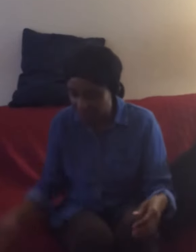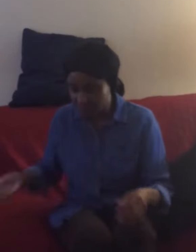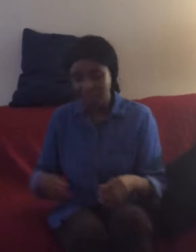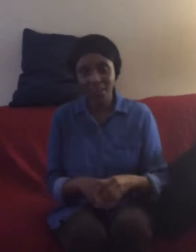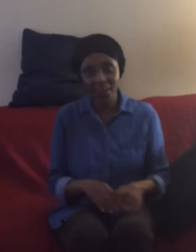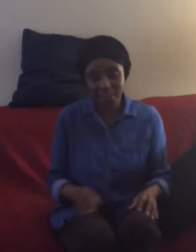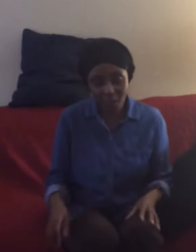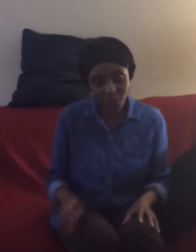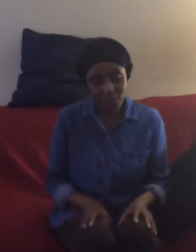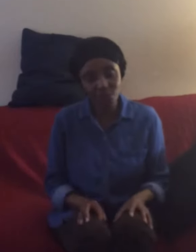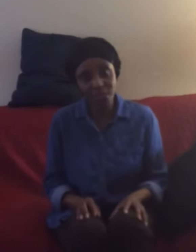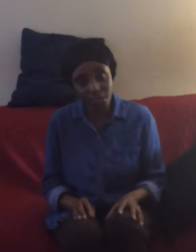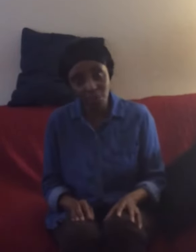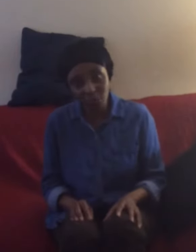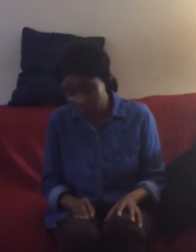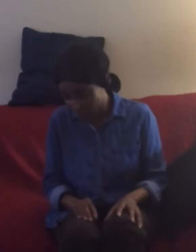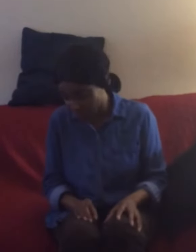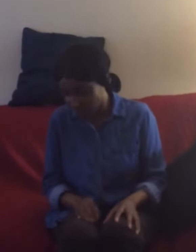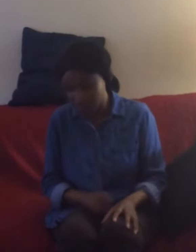all right now we're gonna do a skidamarinkadoo